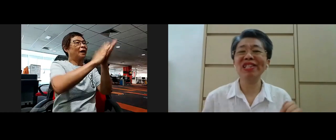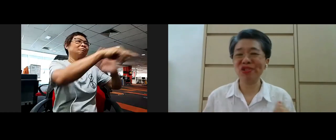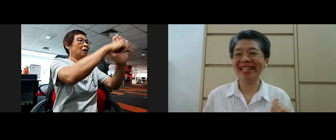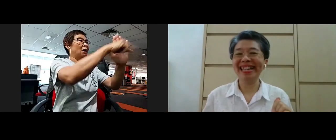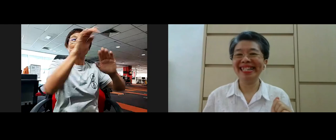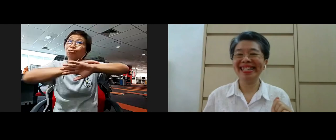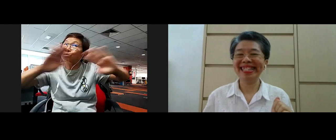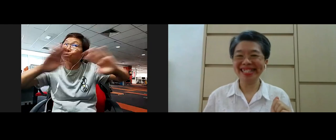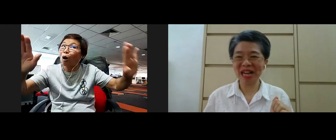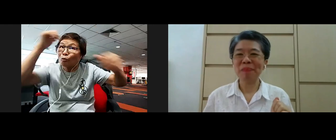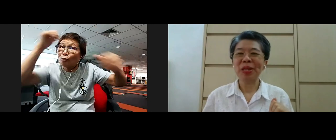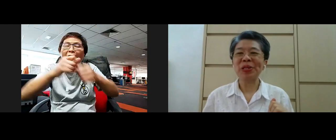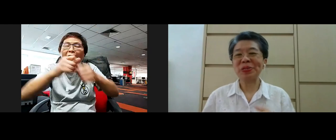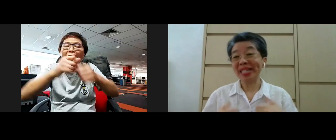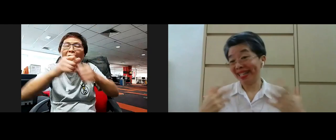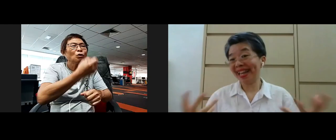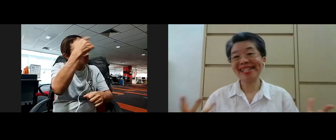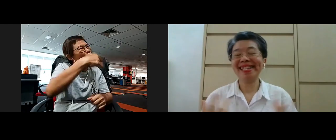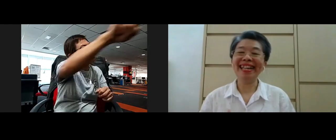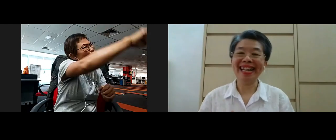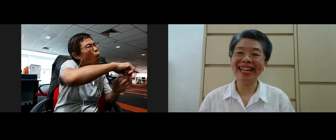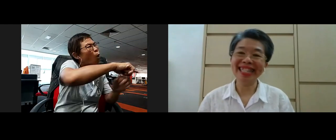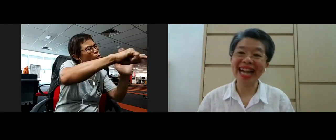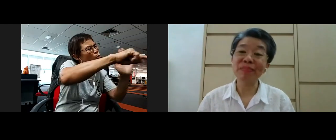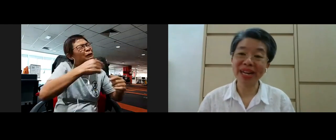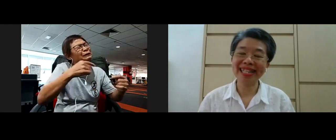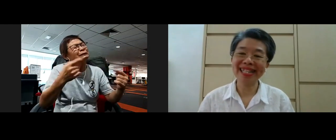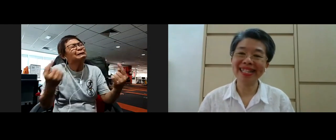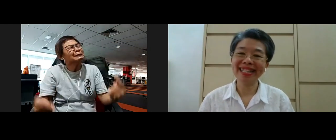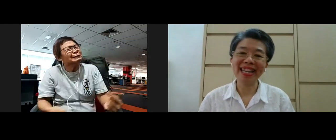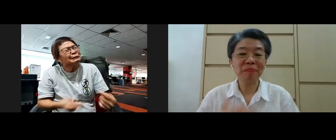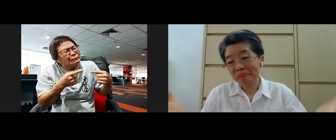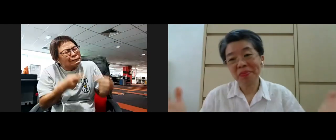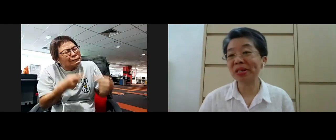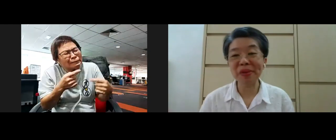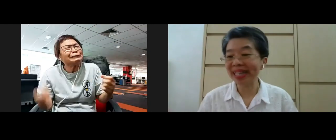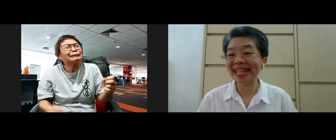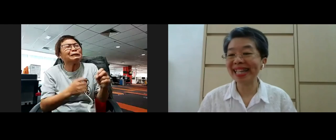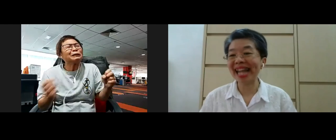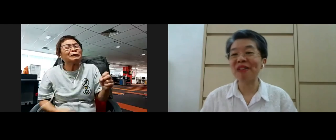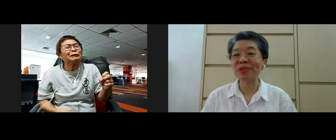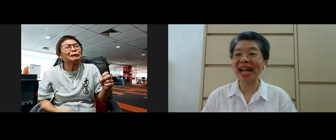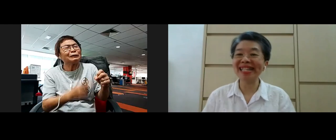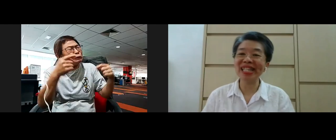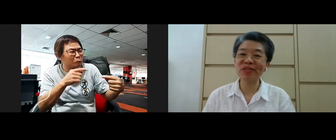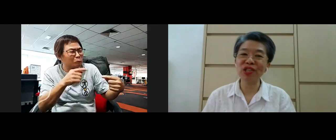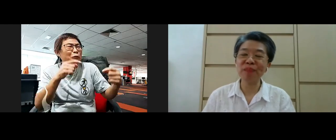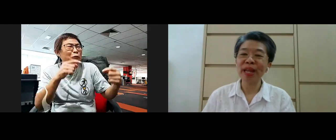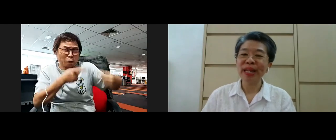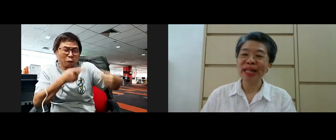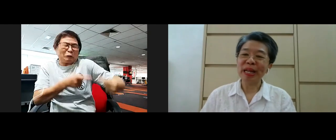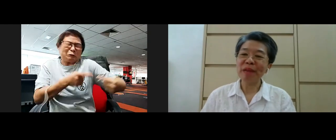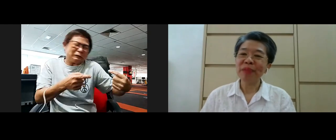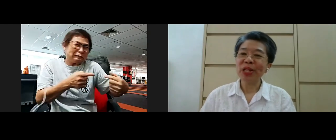why they are struggling okay so that's the other practice yeah that's how I'm going to answer this